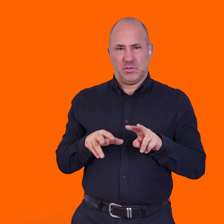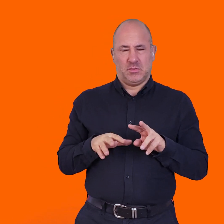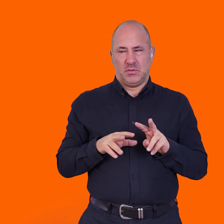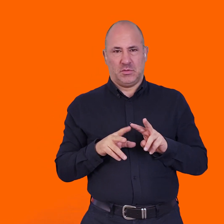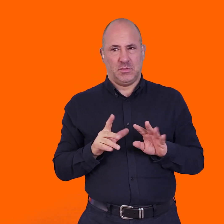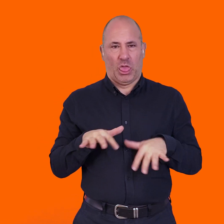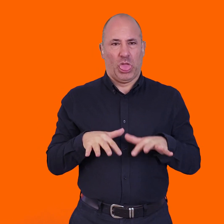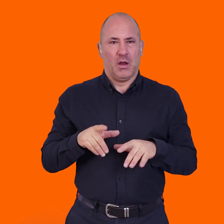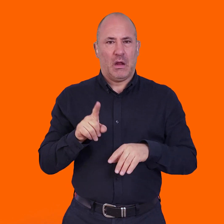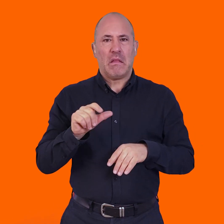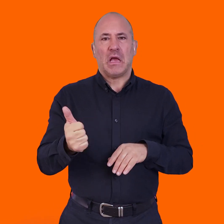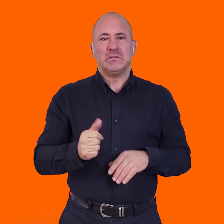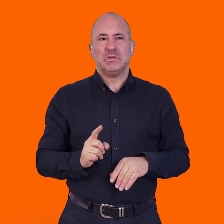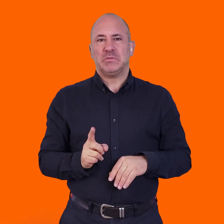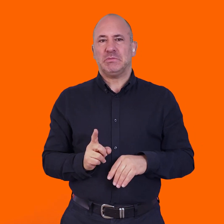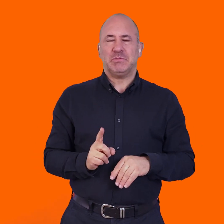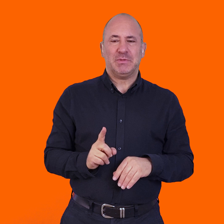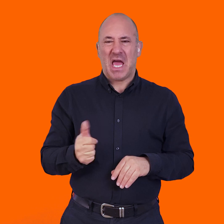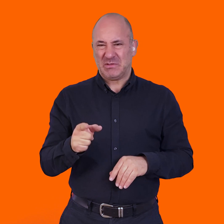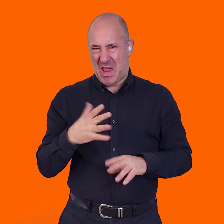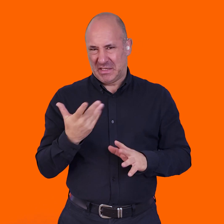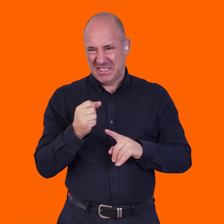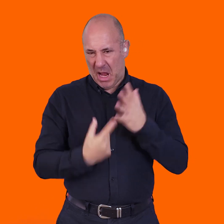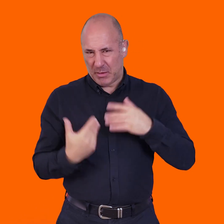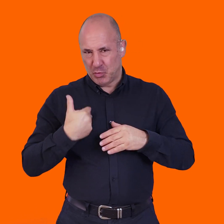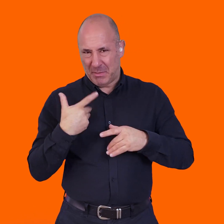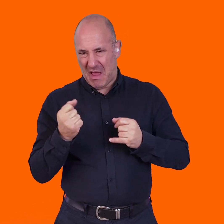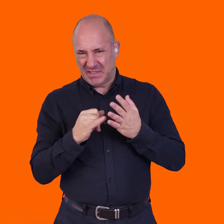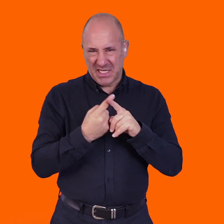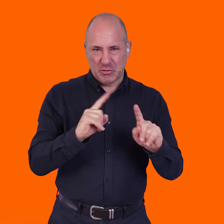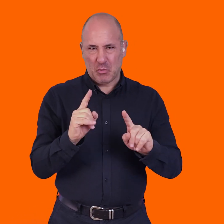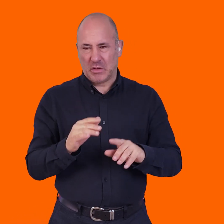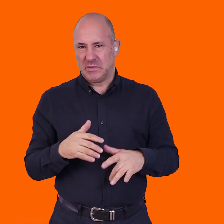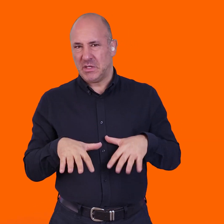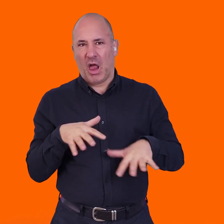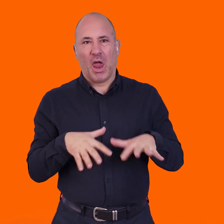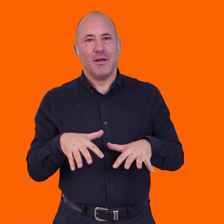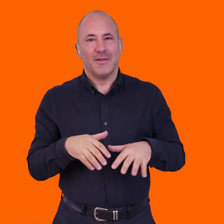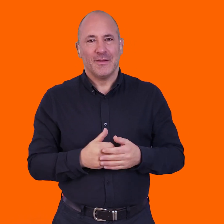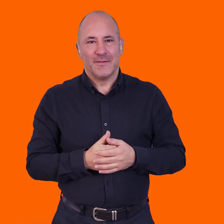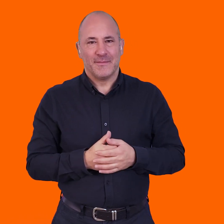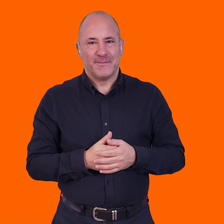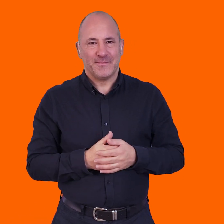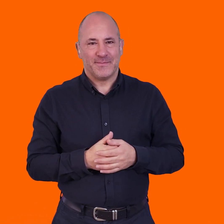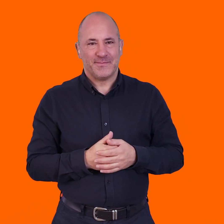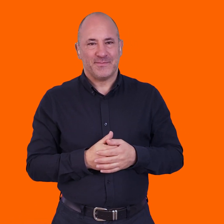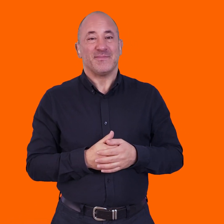the audience went a little bit uncomfortable, and they're a little bit going, oh, God, what's coming next year? And, and all my,